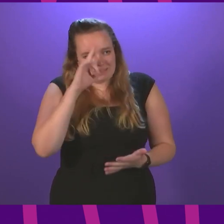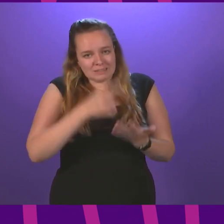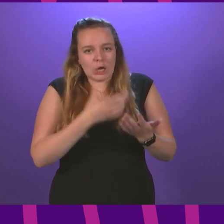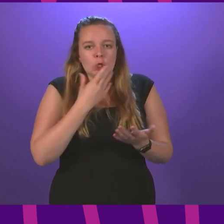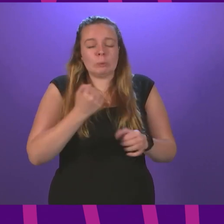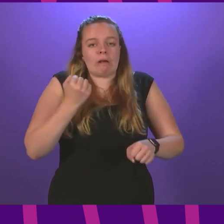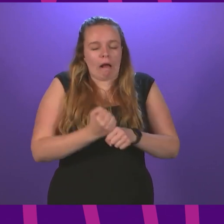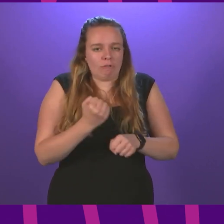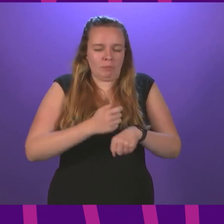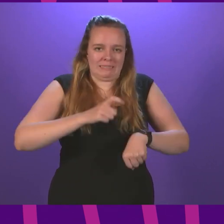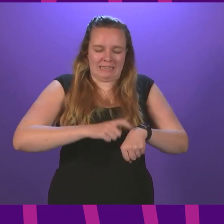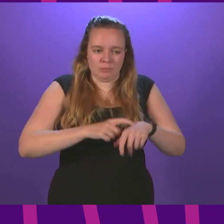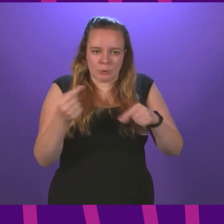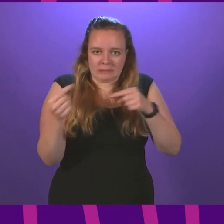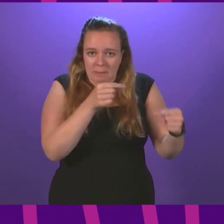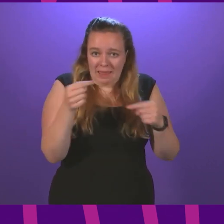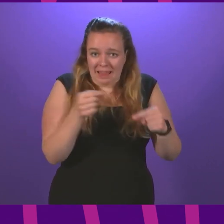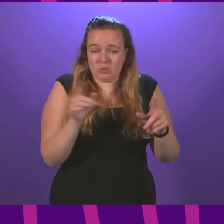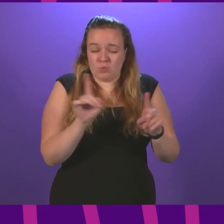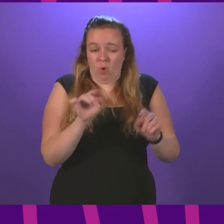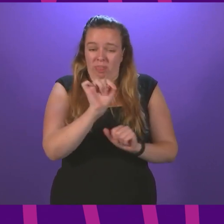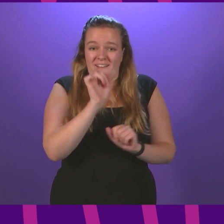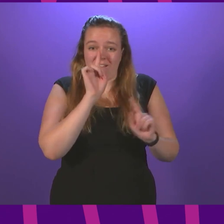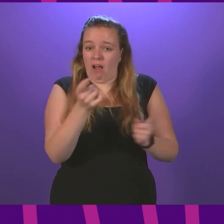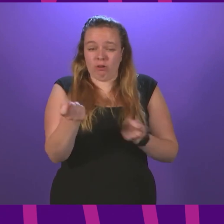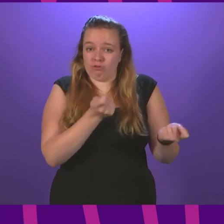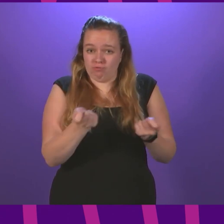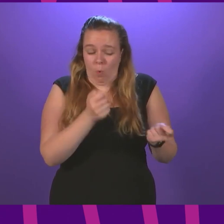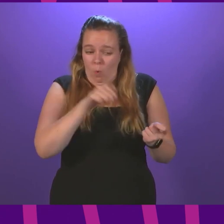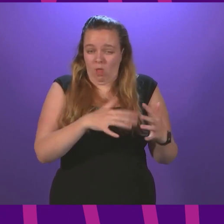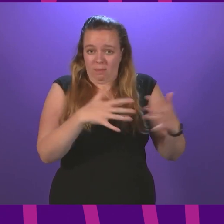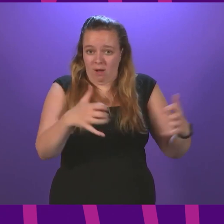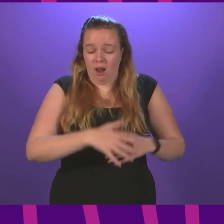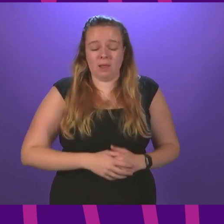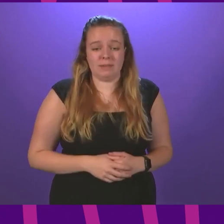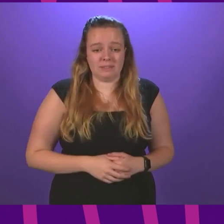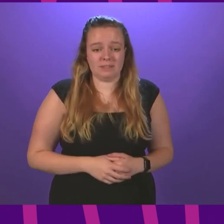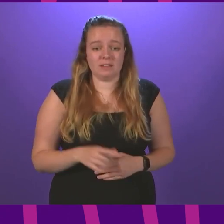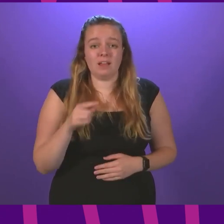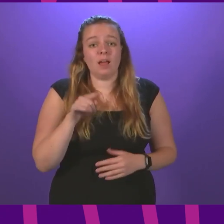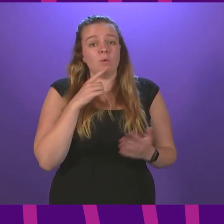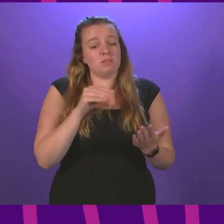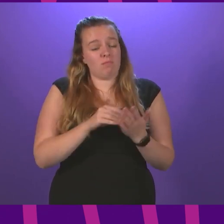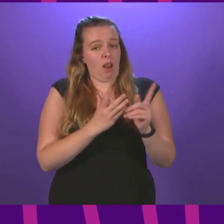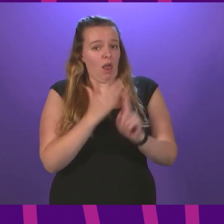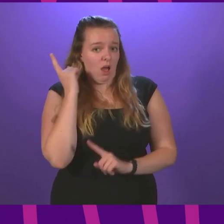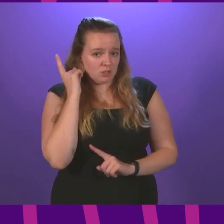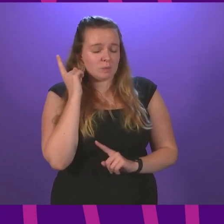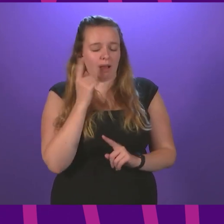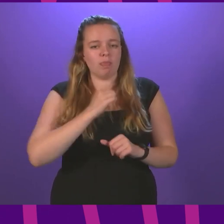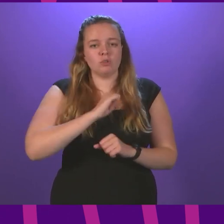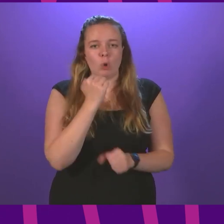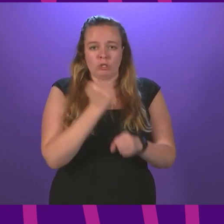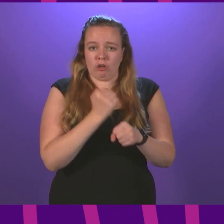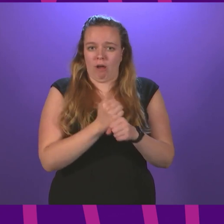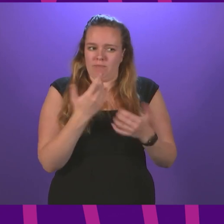time to debate a matter that is entirely outwith the control of this parliament. It was only last week that the Scottish Government